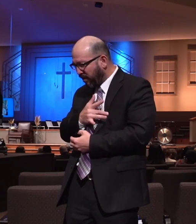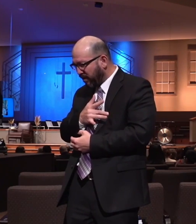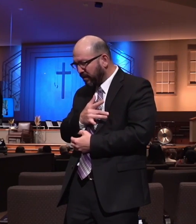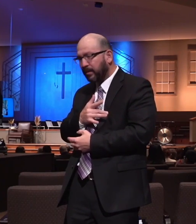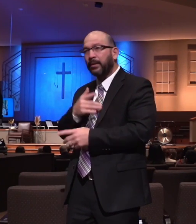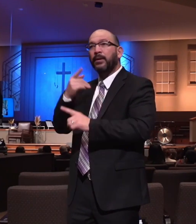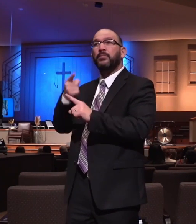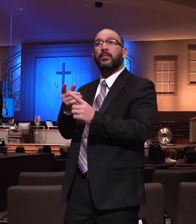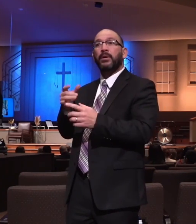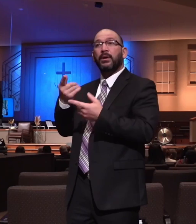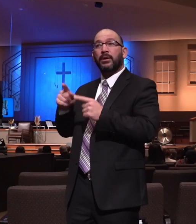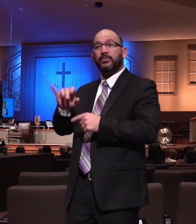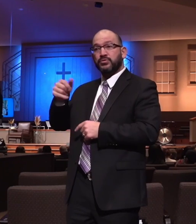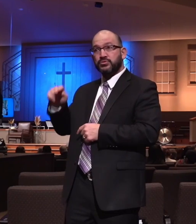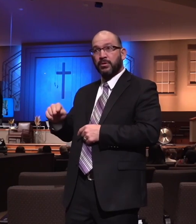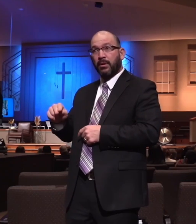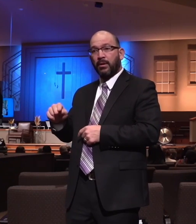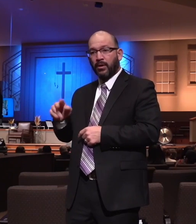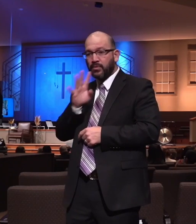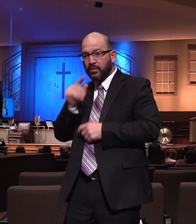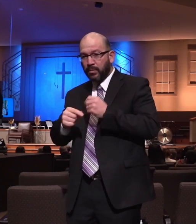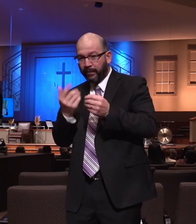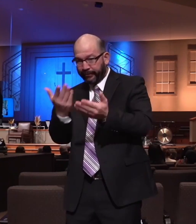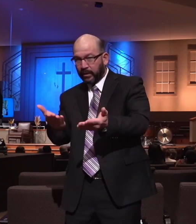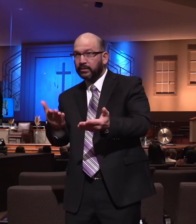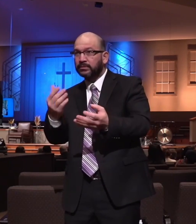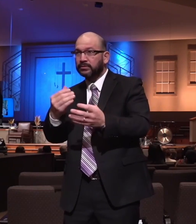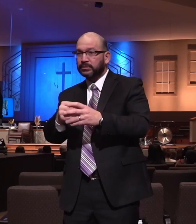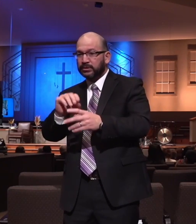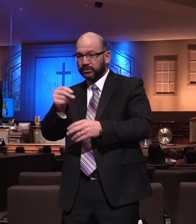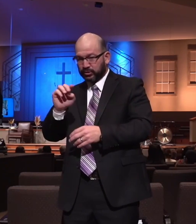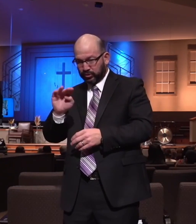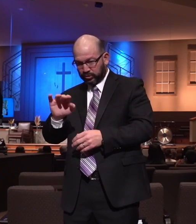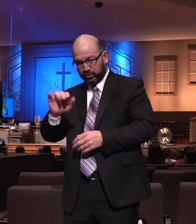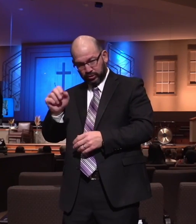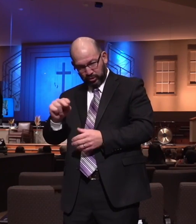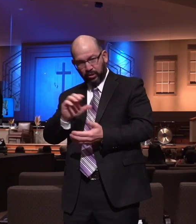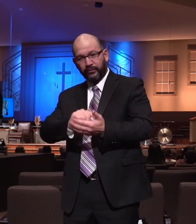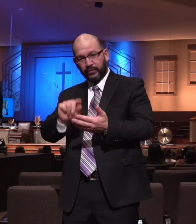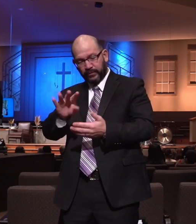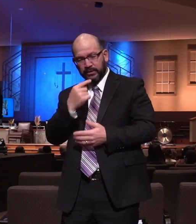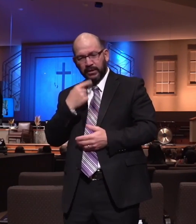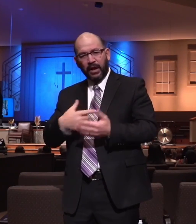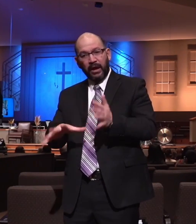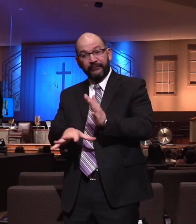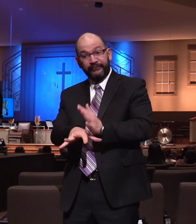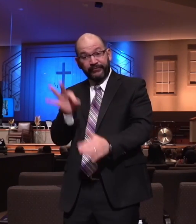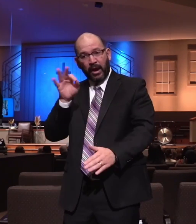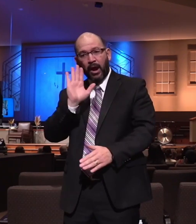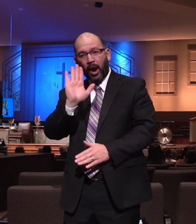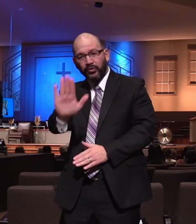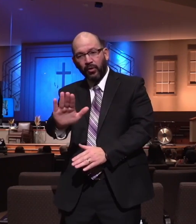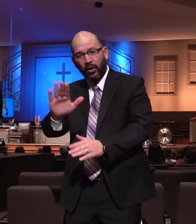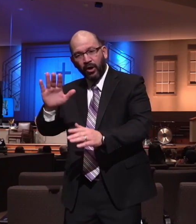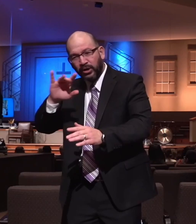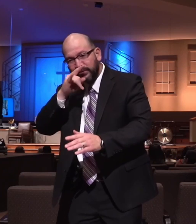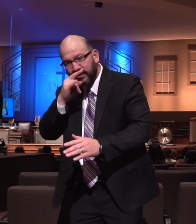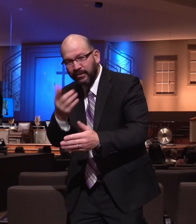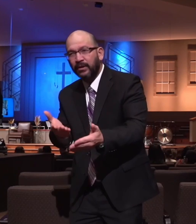is when John speaks here in 2 John in verse 4, and he says, found of thy children, you don't find how